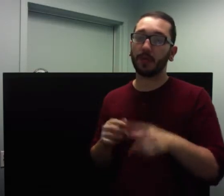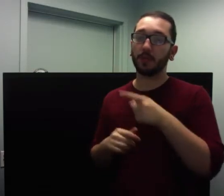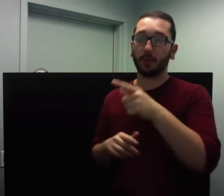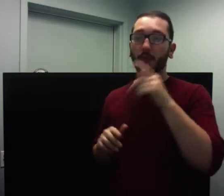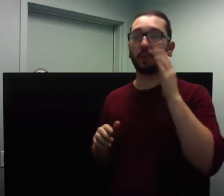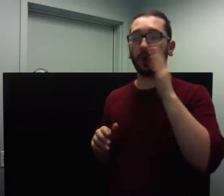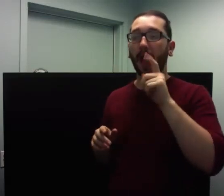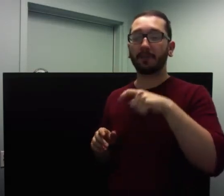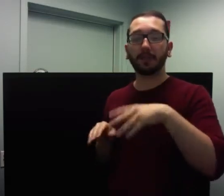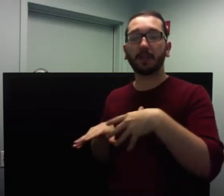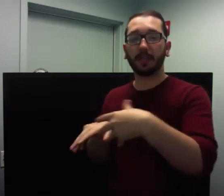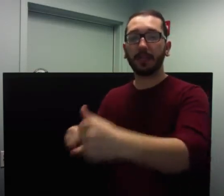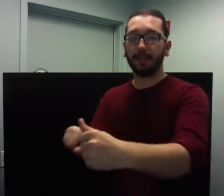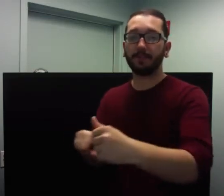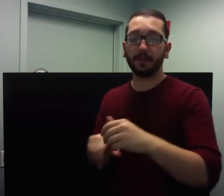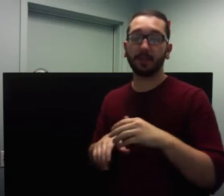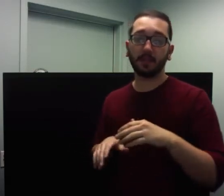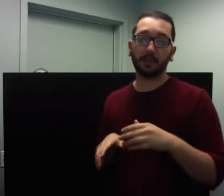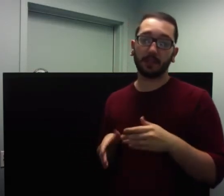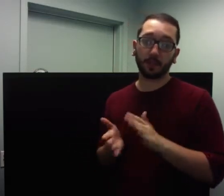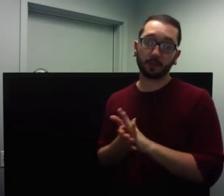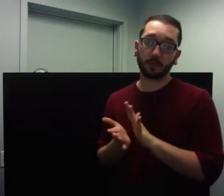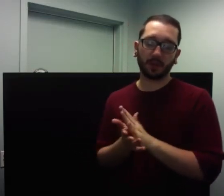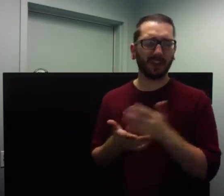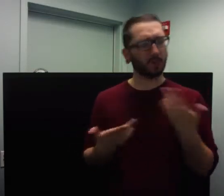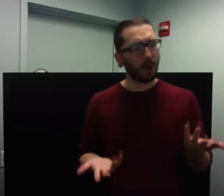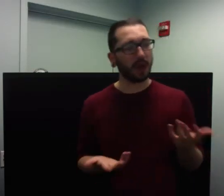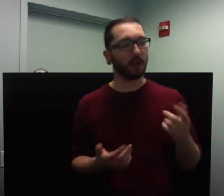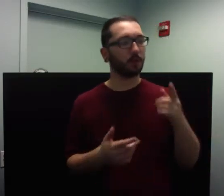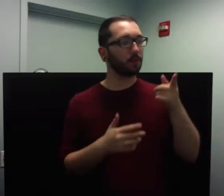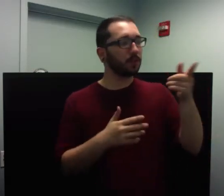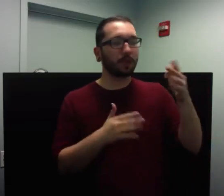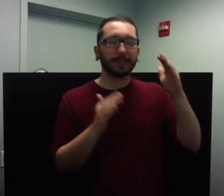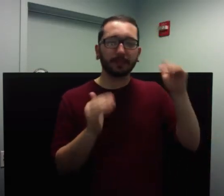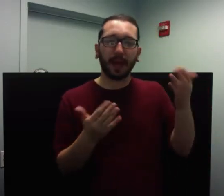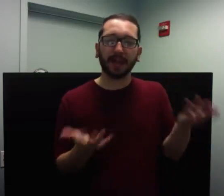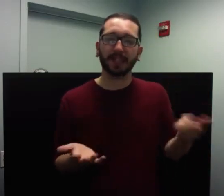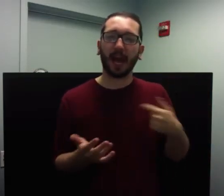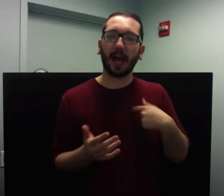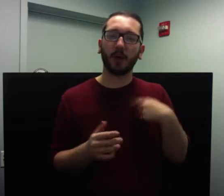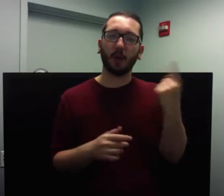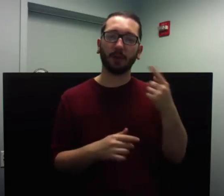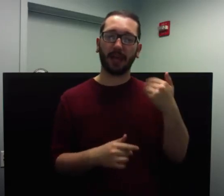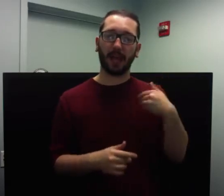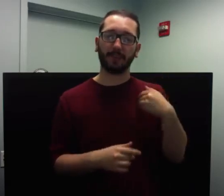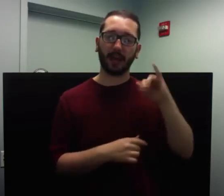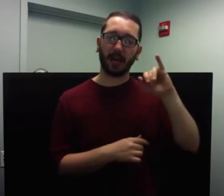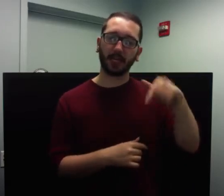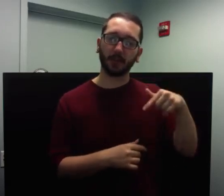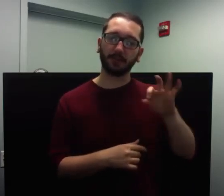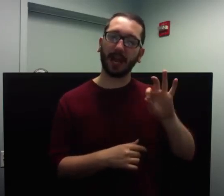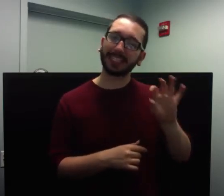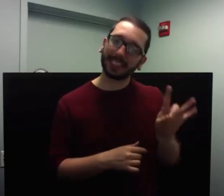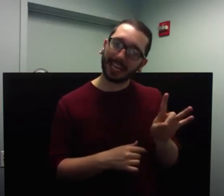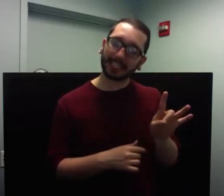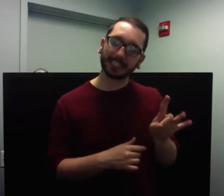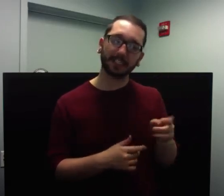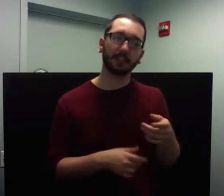Well, what do you expect, replied the young man. I only have an IQ of 98. The dean took out the